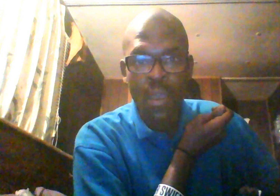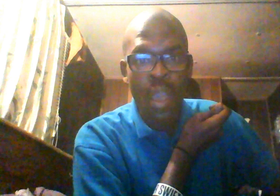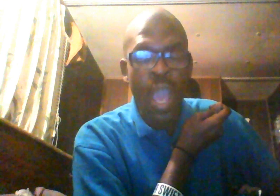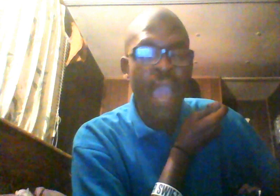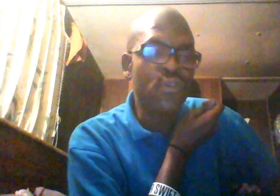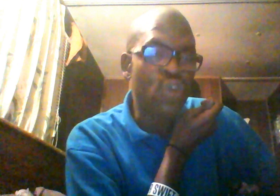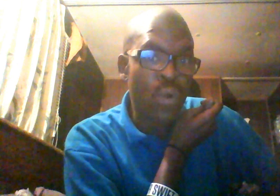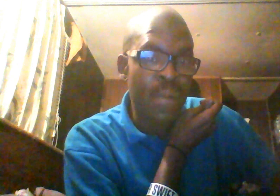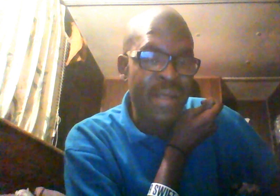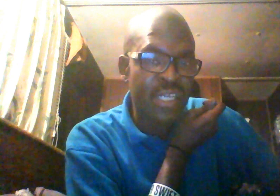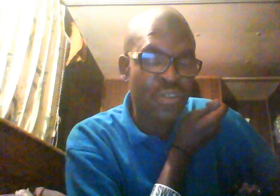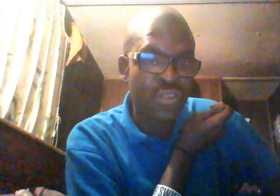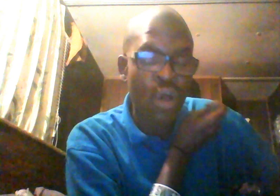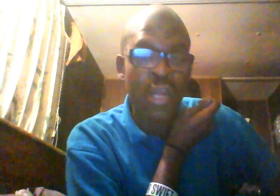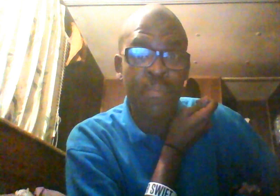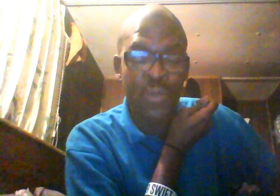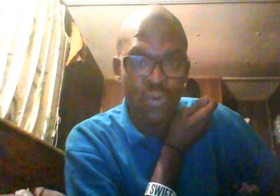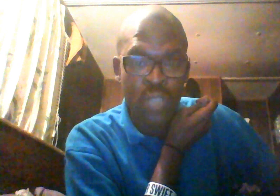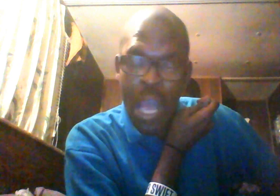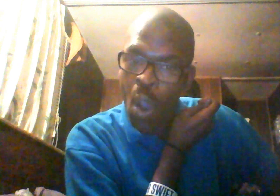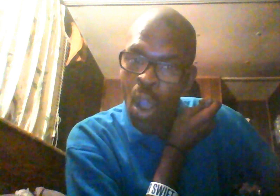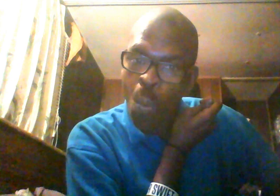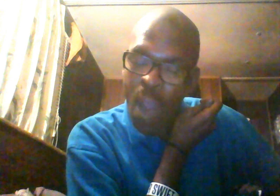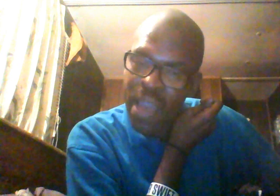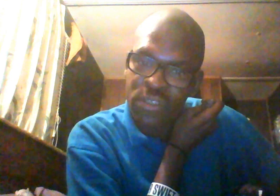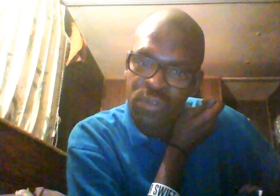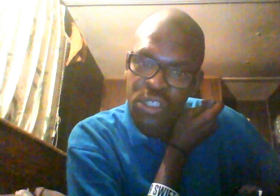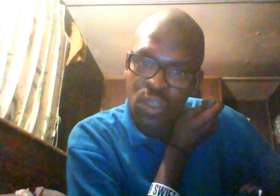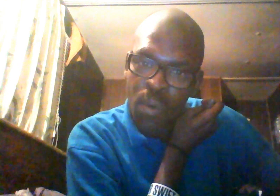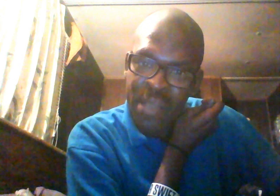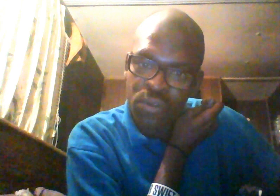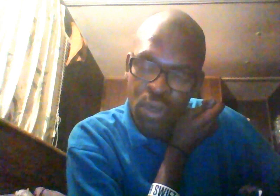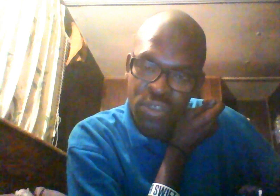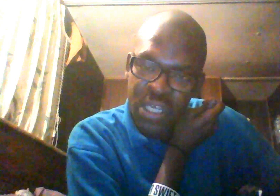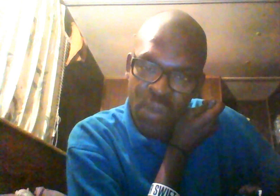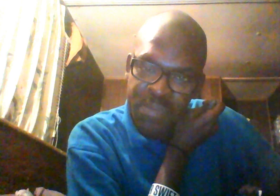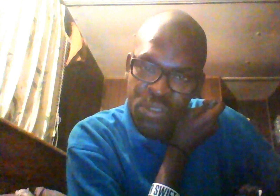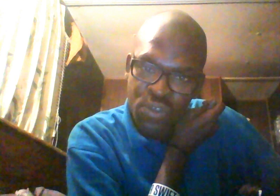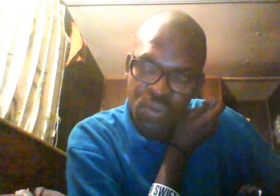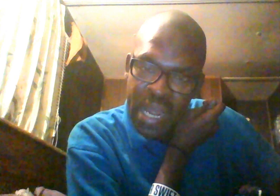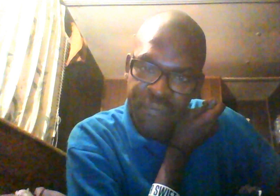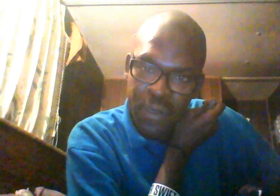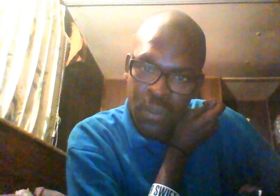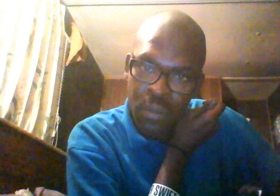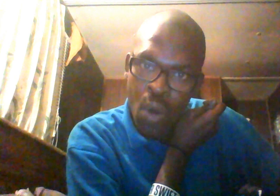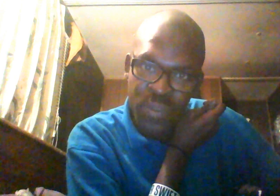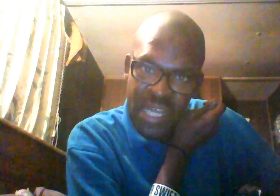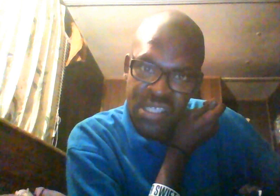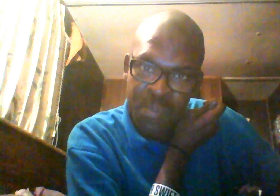Because, if you're so worried about sexual assault and abuse, why haven't you done a show about those girls getting raped at your school in Africa? Or was that just a